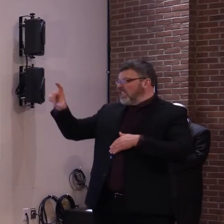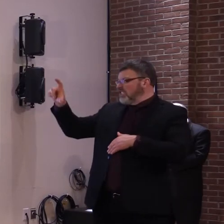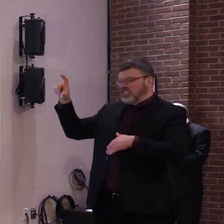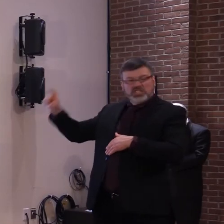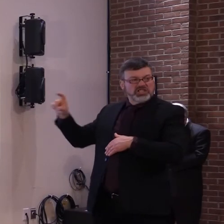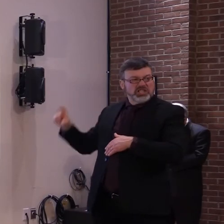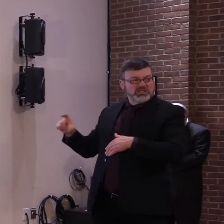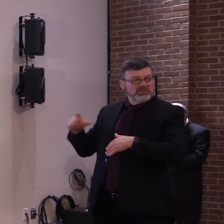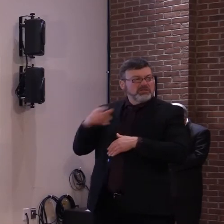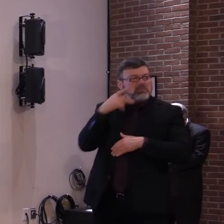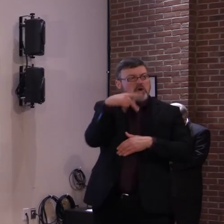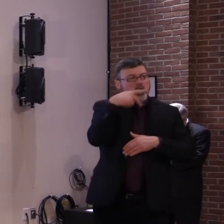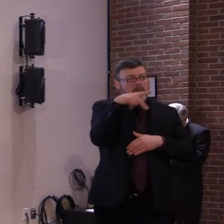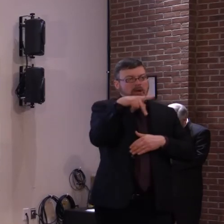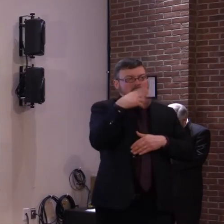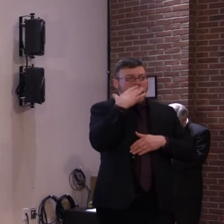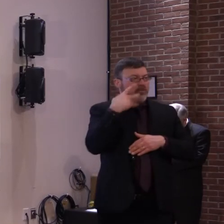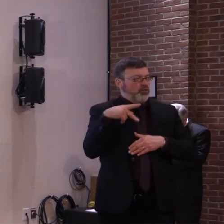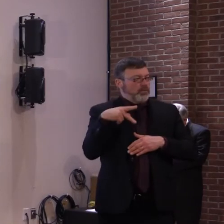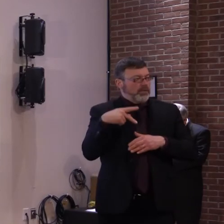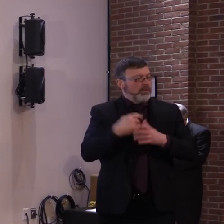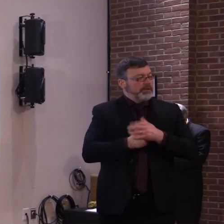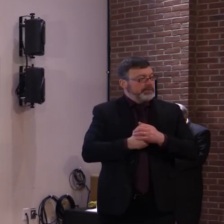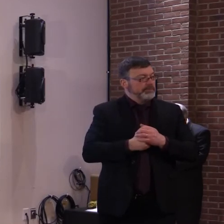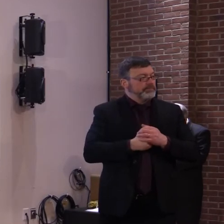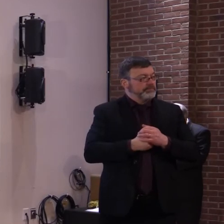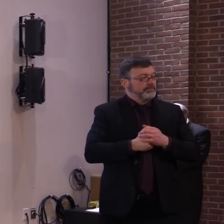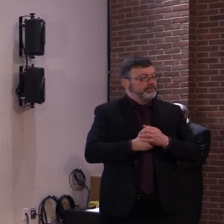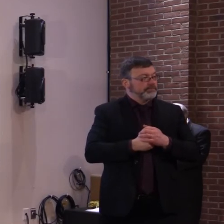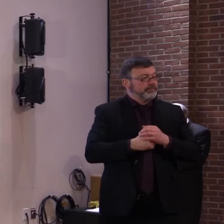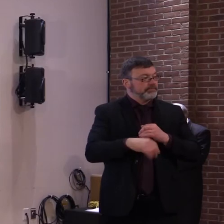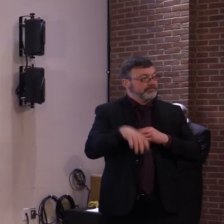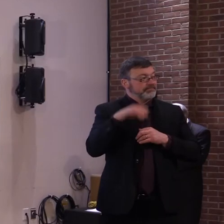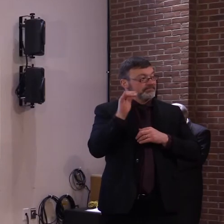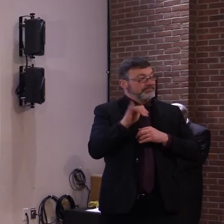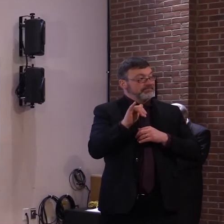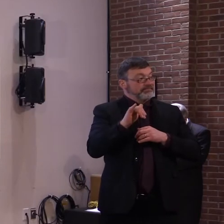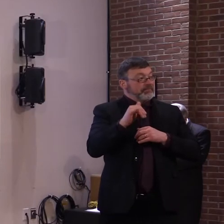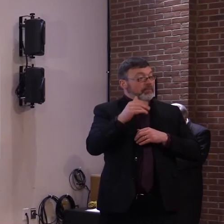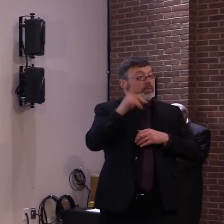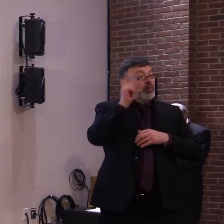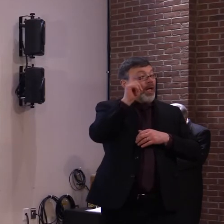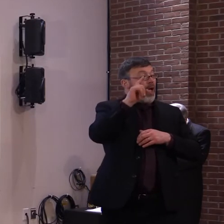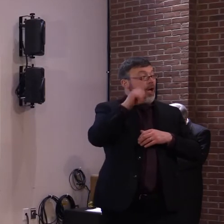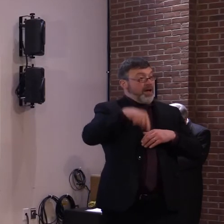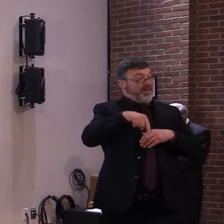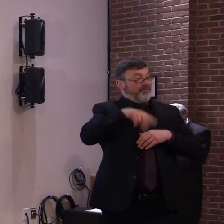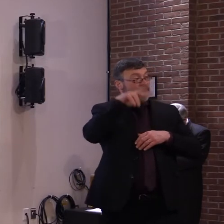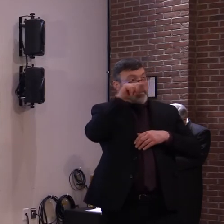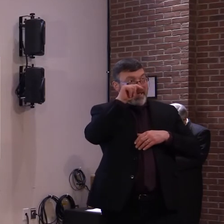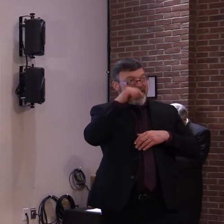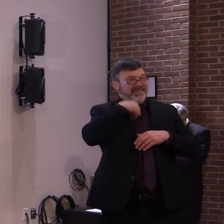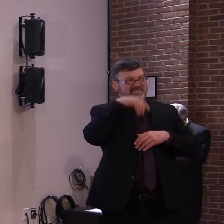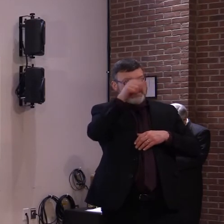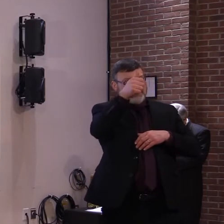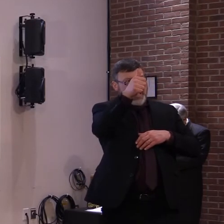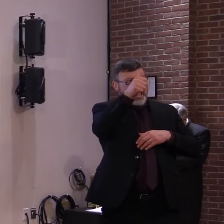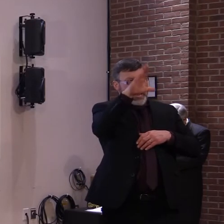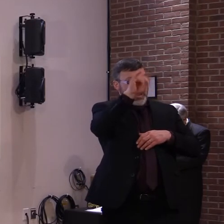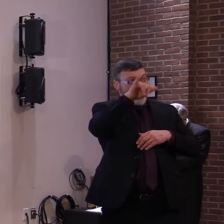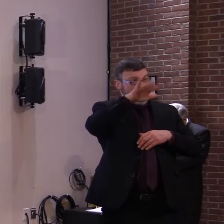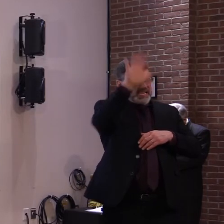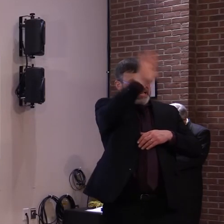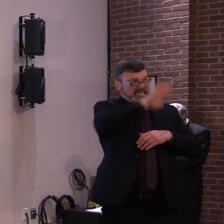positivity rate is Addison County, which is related to an outbreak. But in the rest of the state, the main